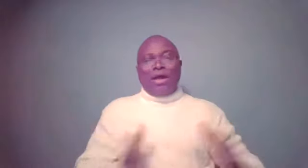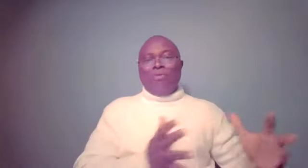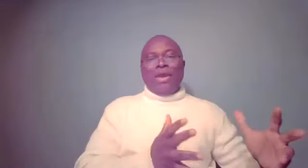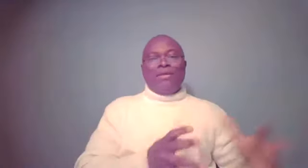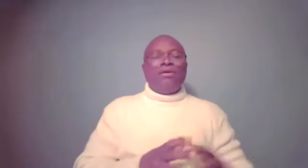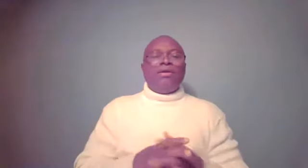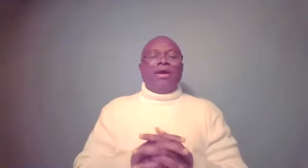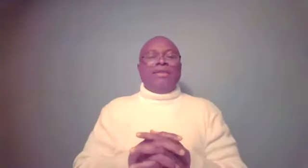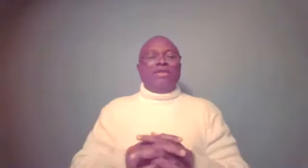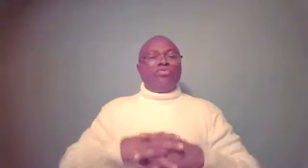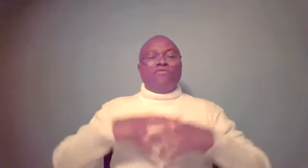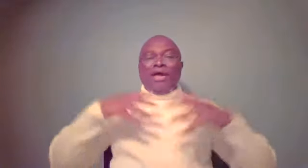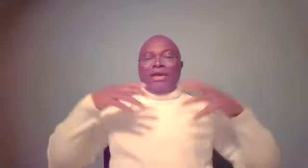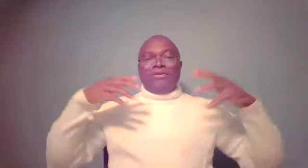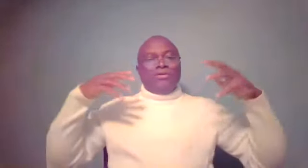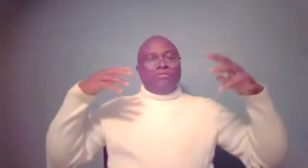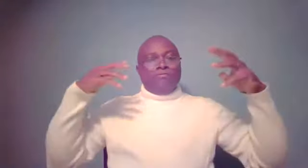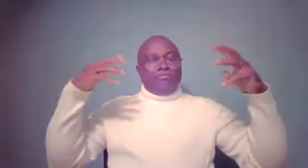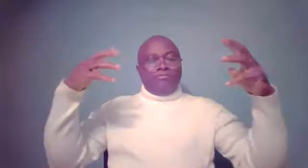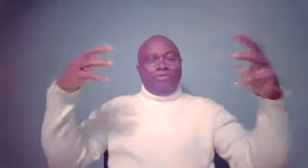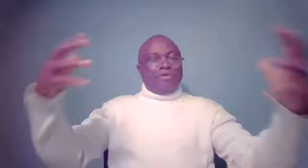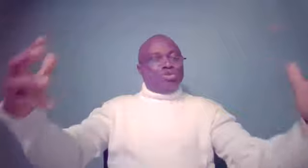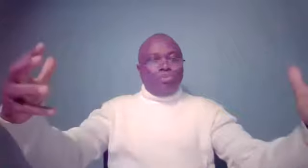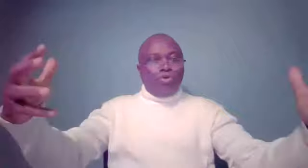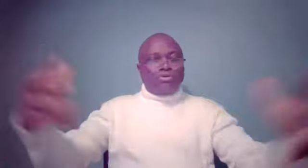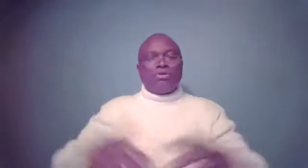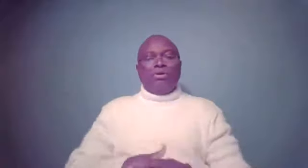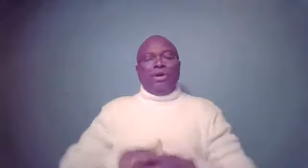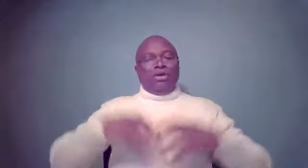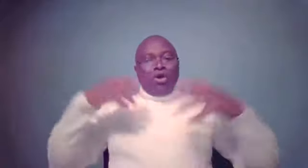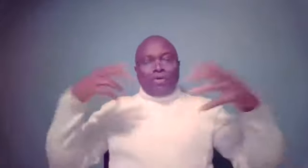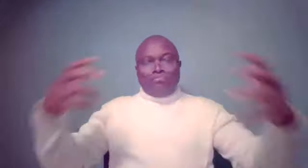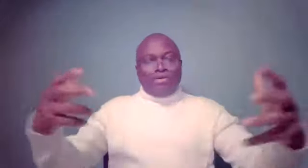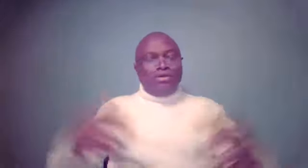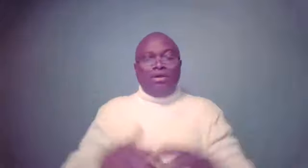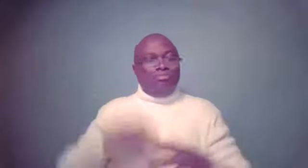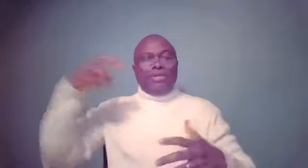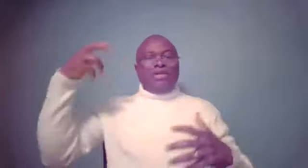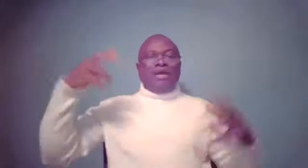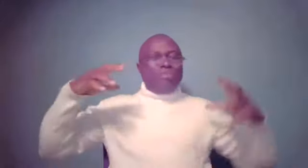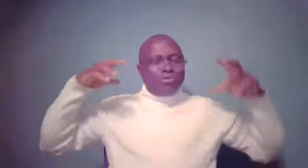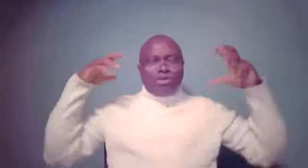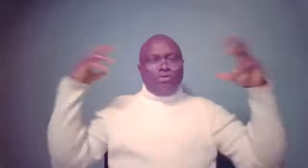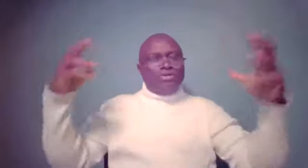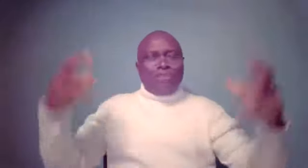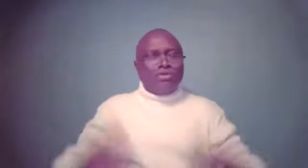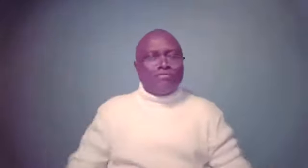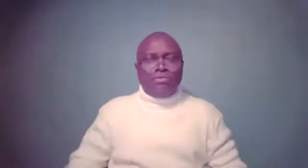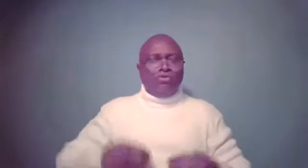our way and they provide vivid support and encouragement. And many a time people think only in terms of somebody